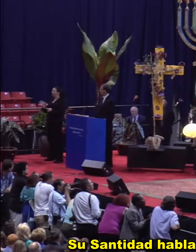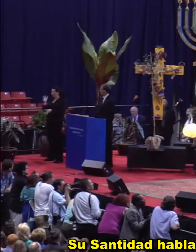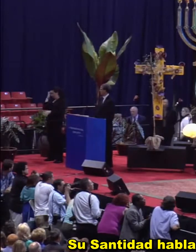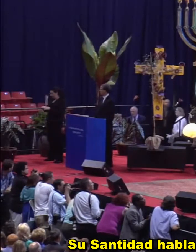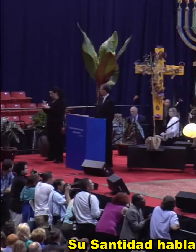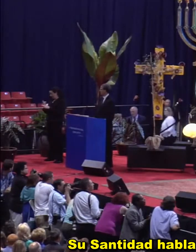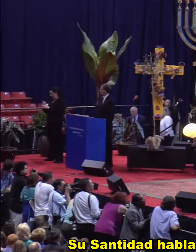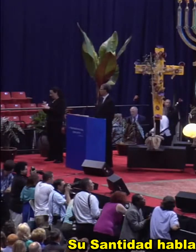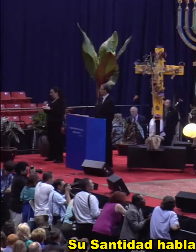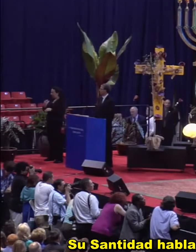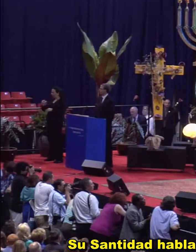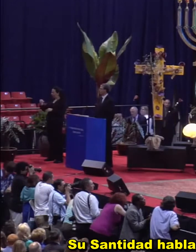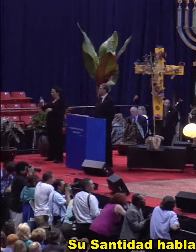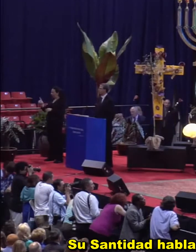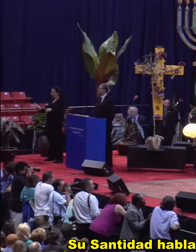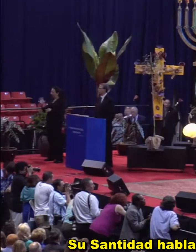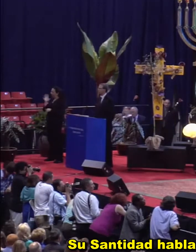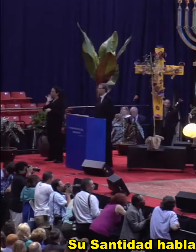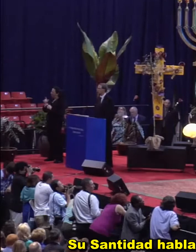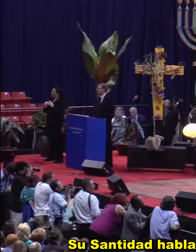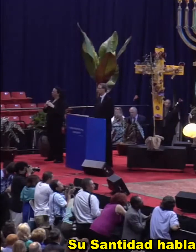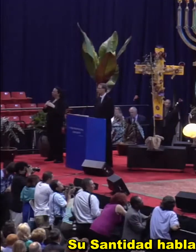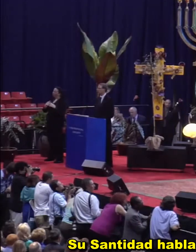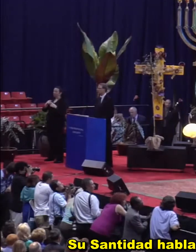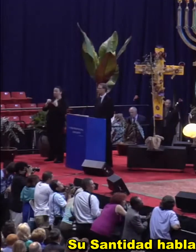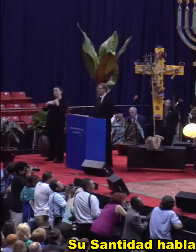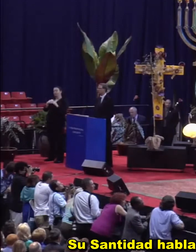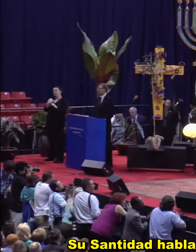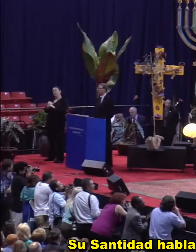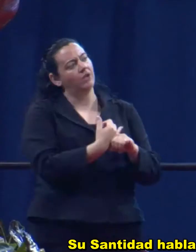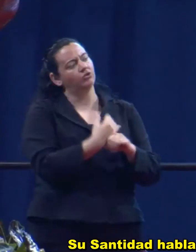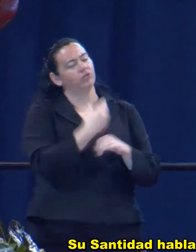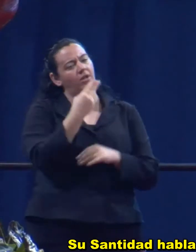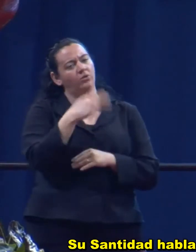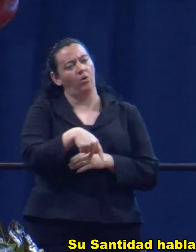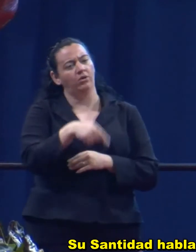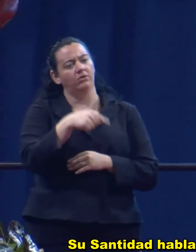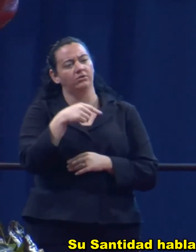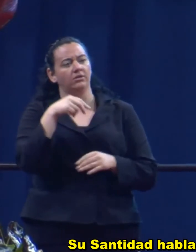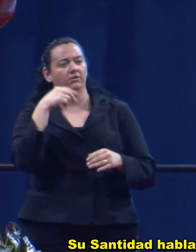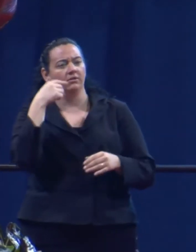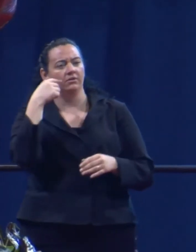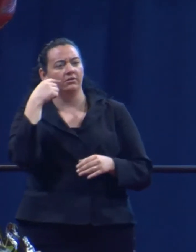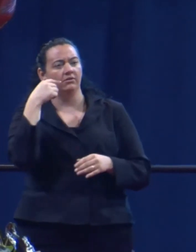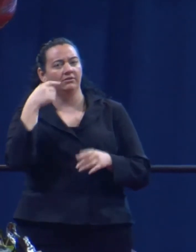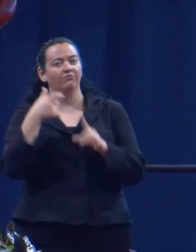made to the international headquarters of the Theosophical Society in Chennai.